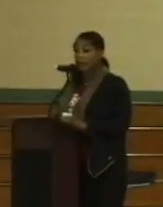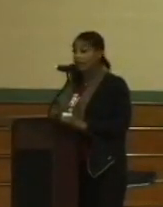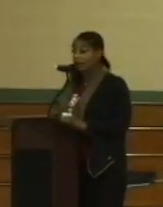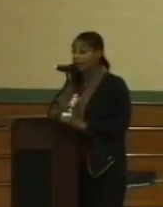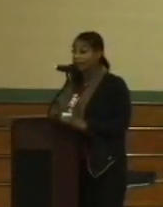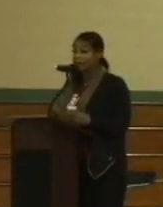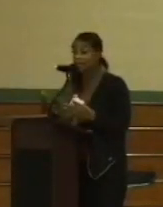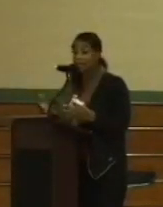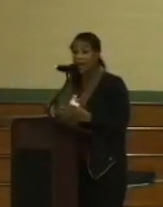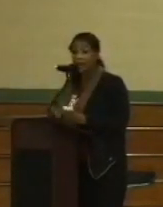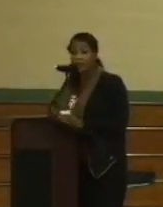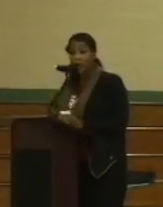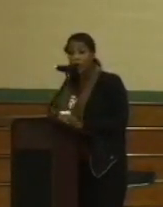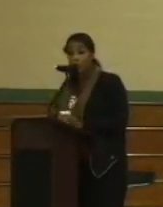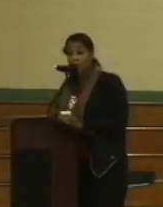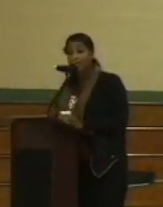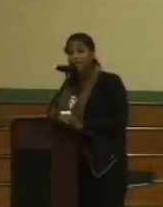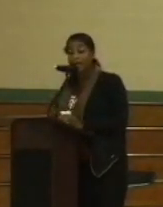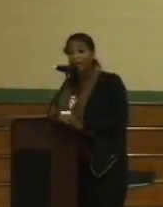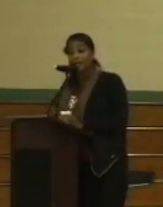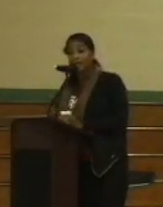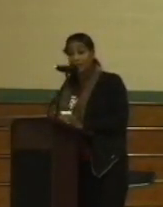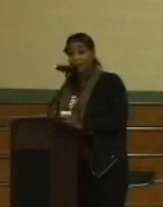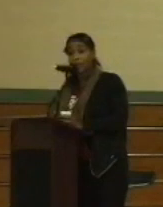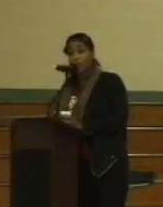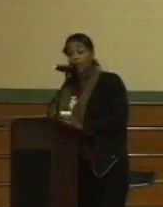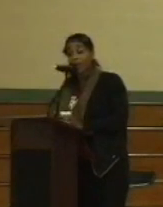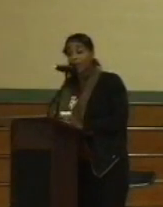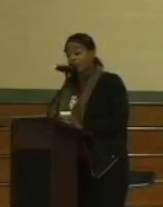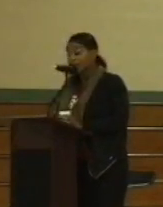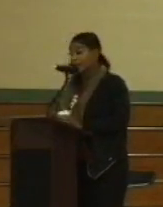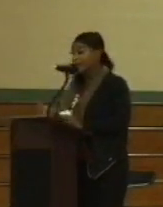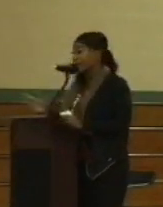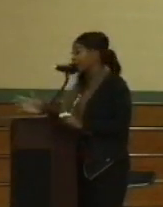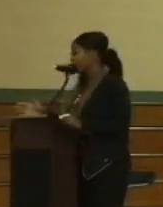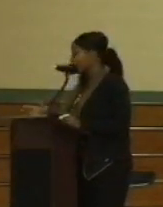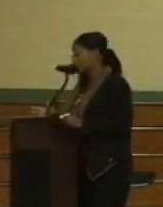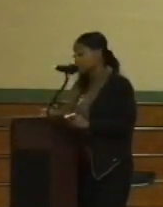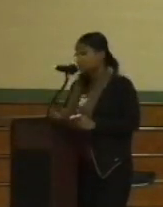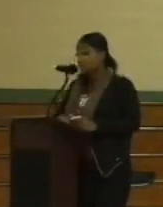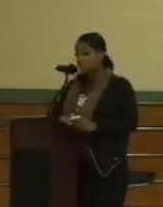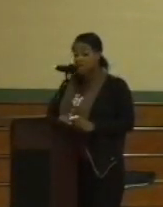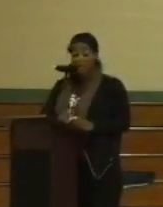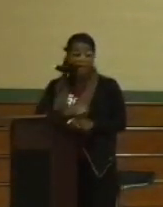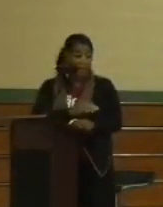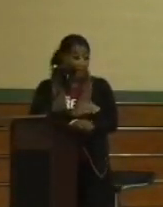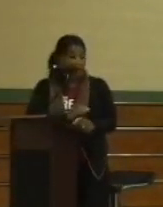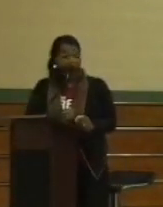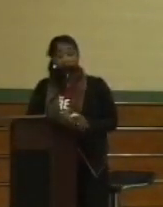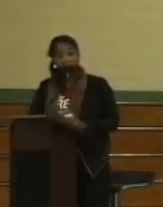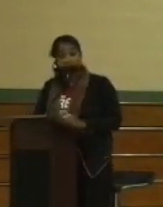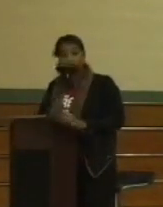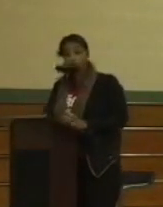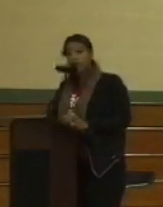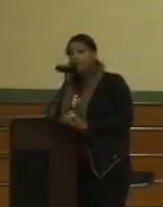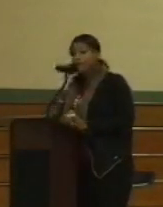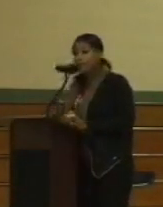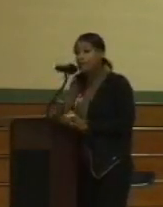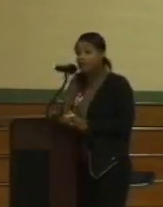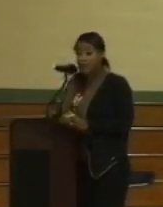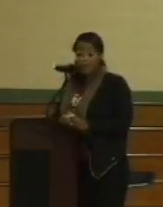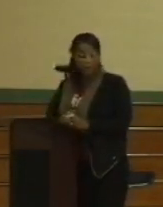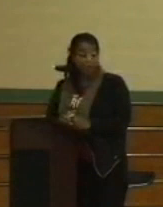the microphone to me as the 7th Ward write-in candidate, definitely appreciate and I applaud you